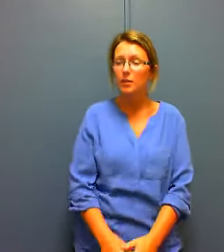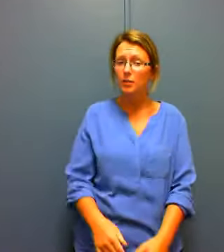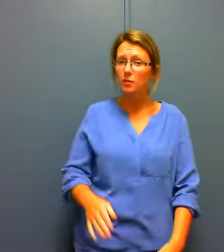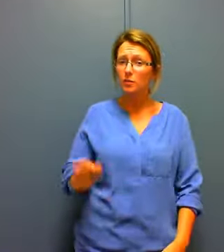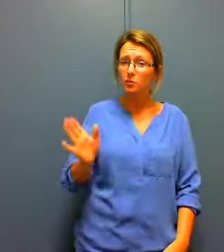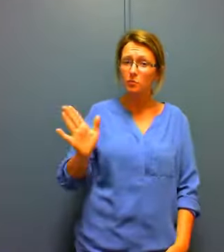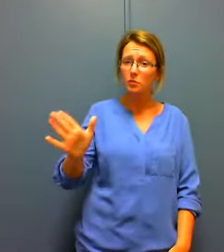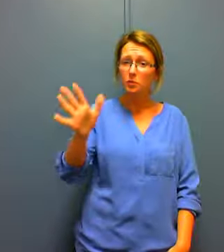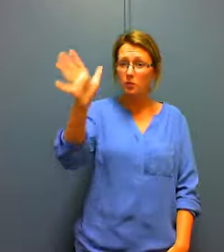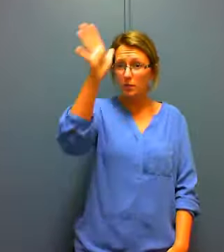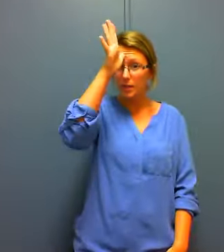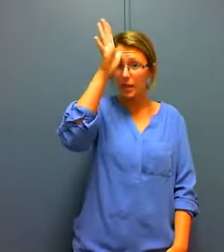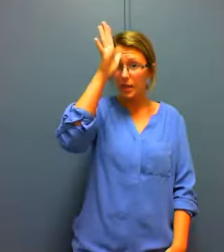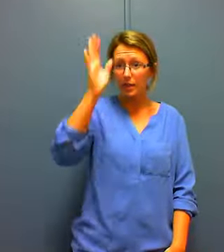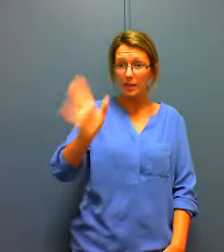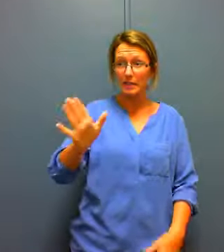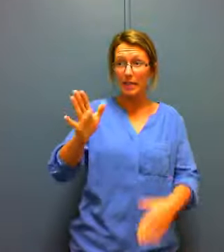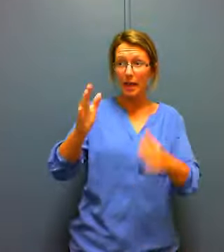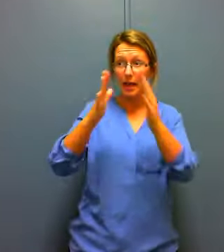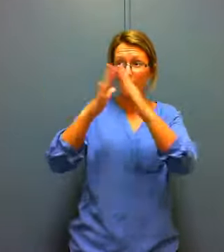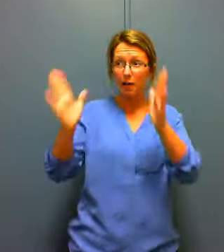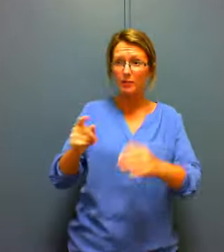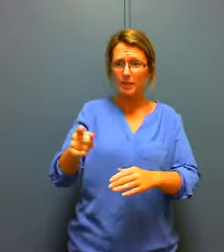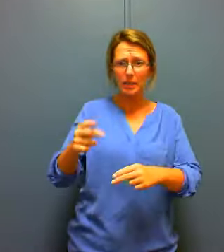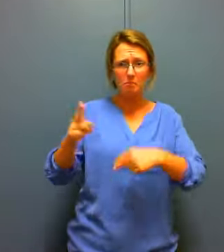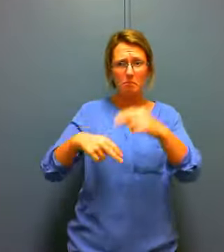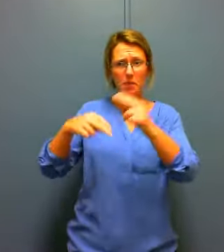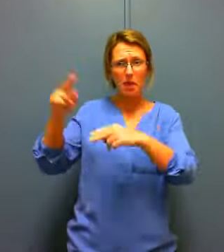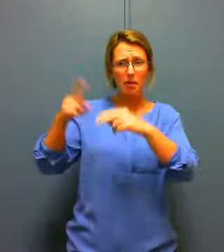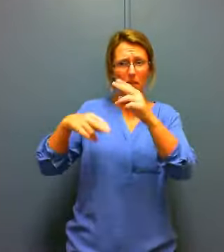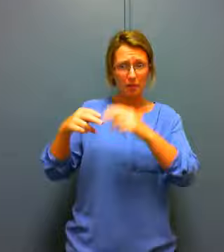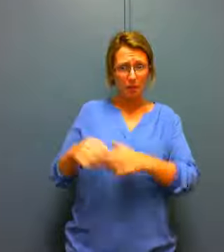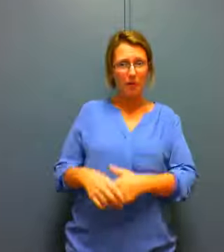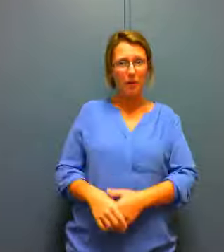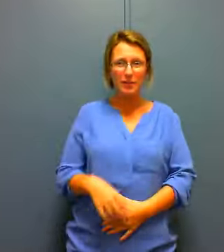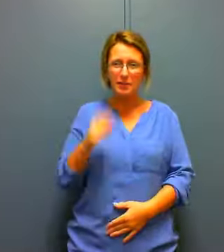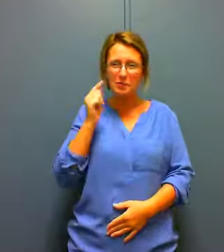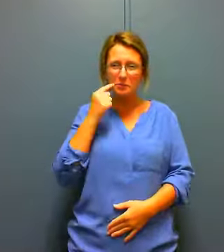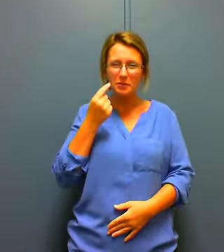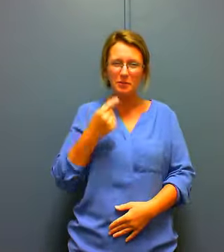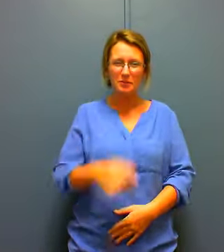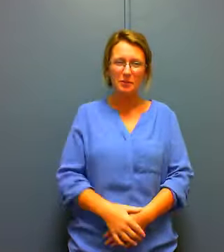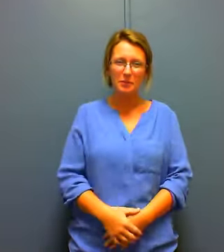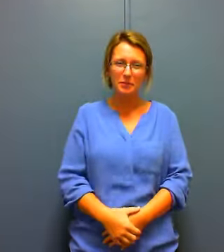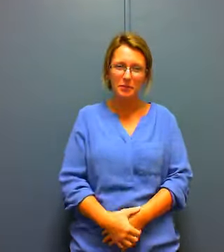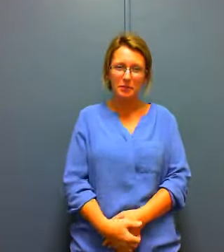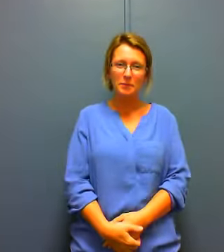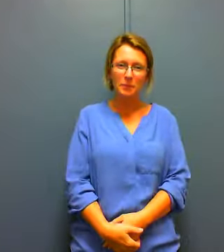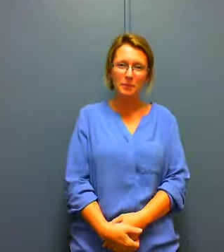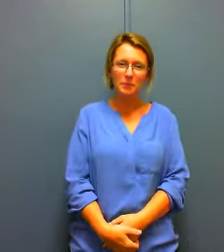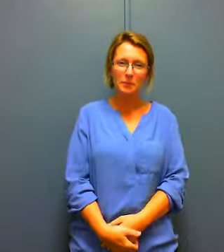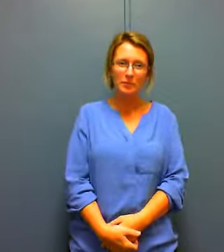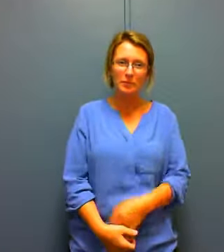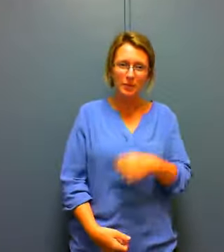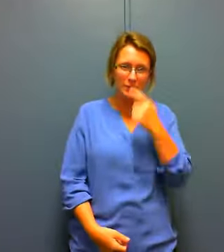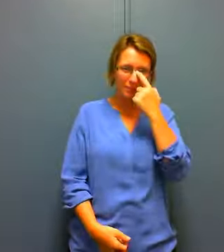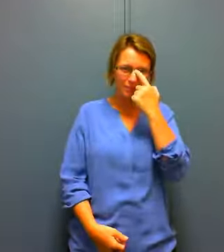his own house right yeah like he knows what to make and he thinks a lot of things and that's something that I've always wanted to be able to